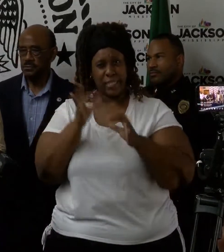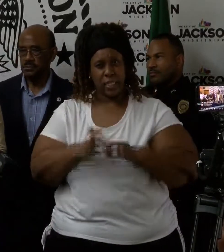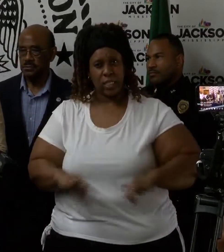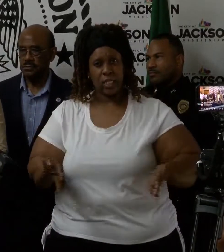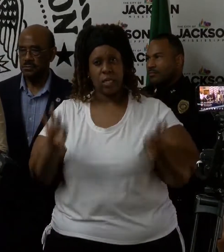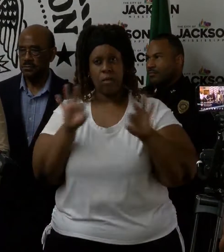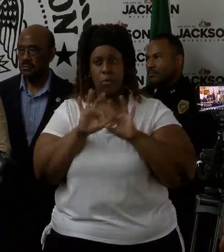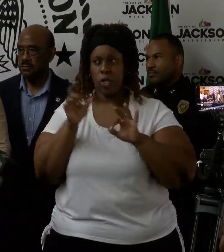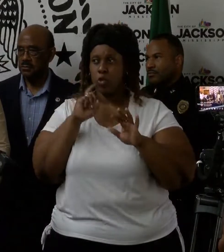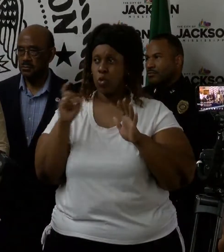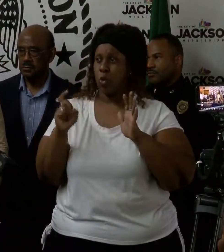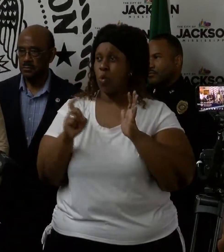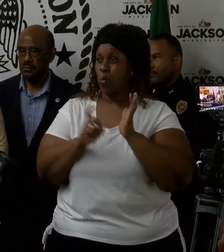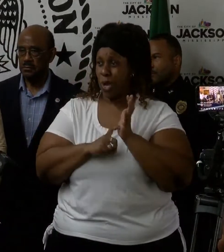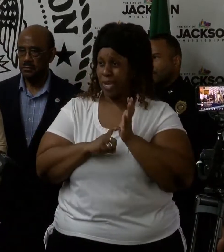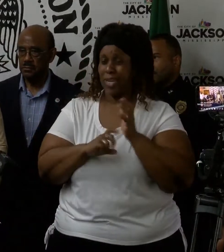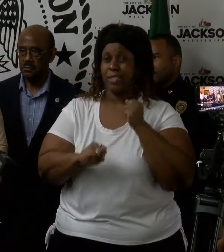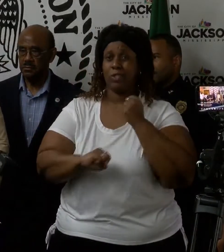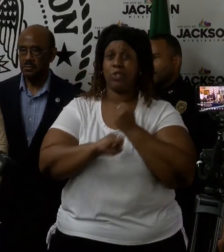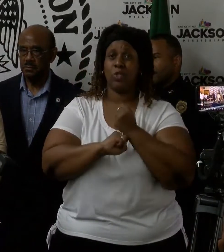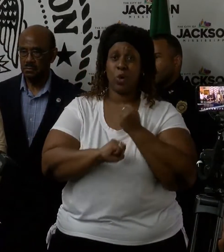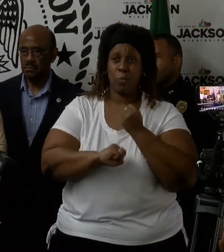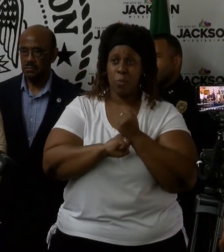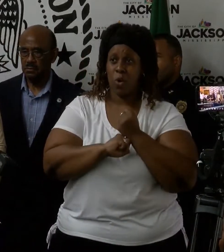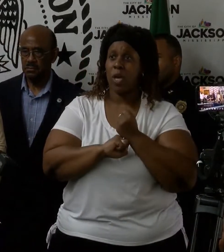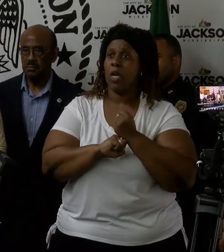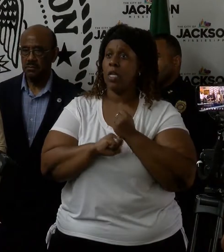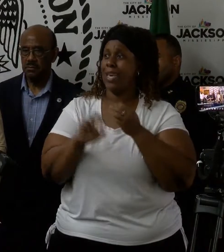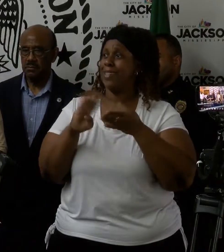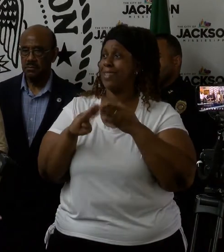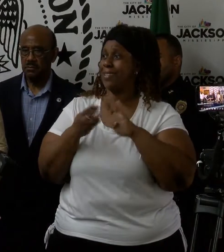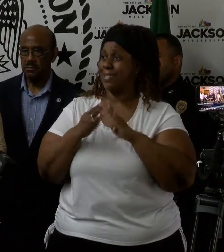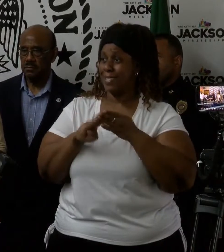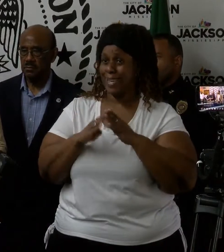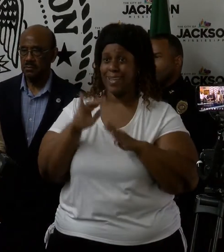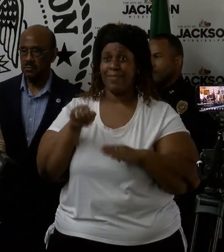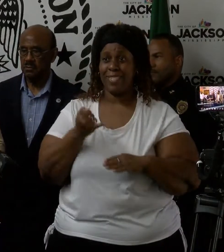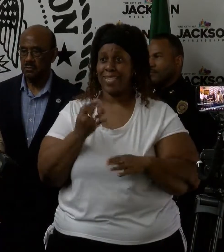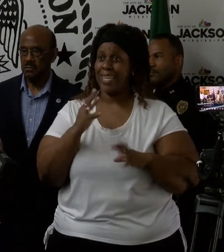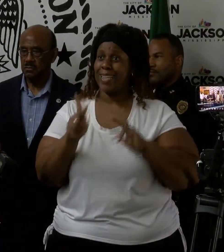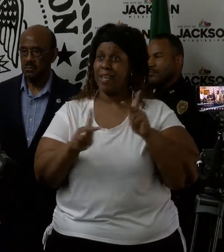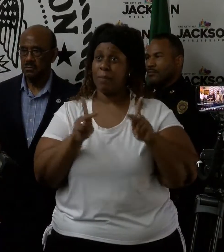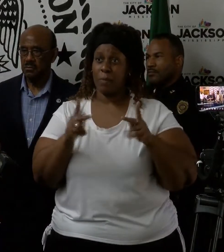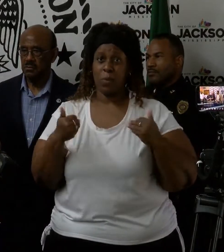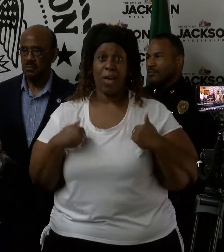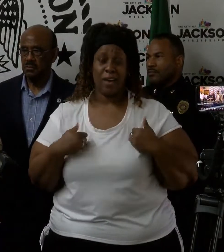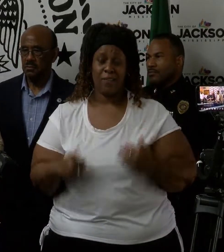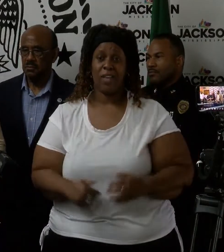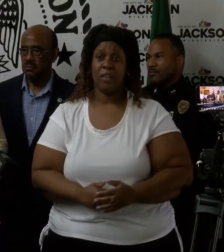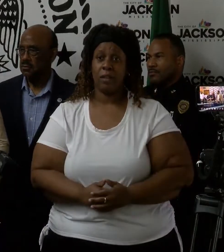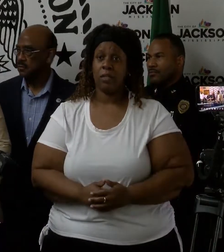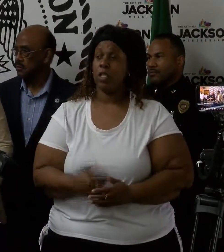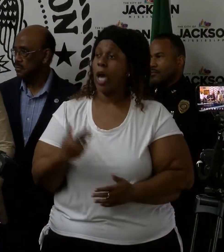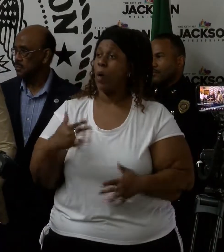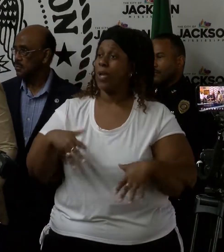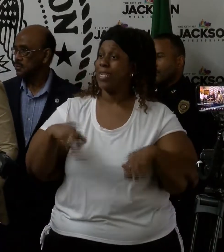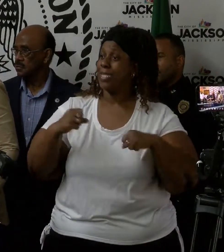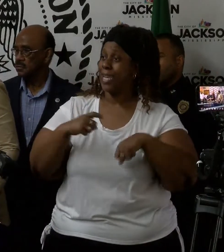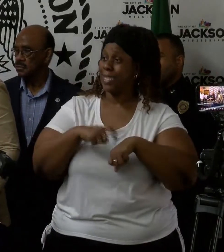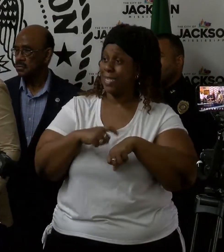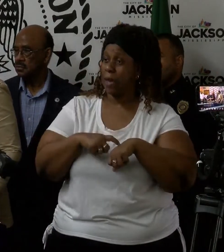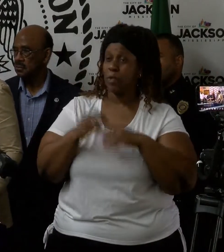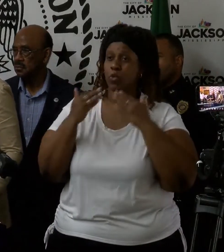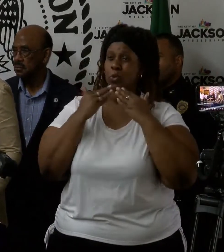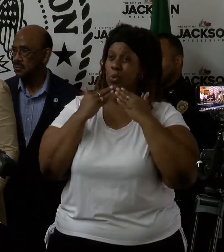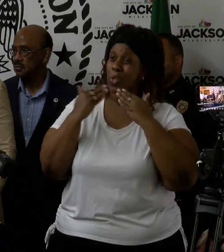recognize the amount of support that the city of Jackson and its residents have received. So I want to take a moment to